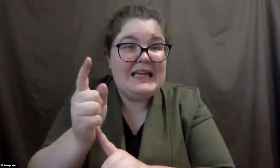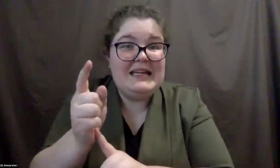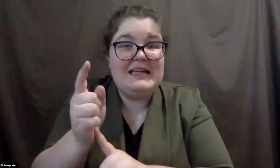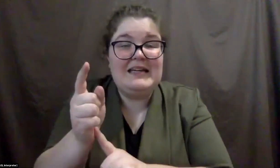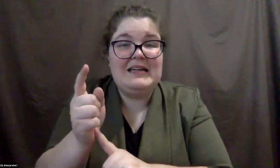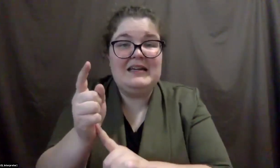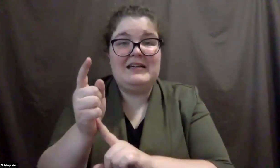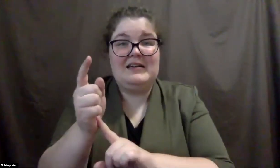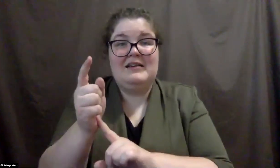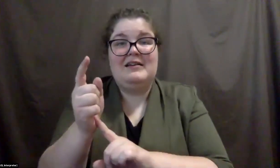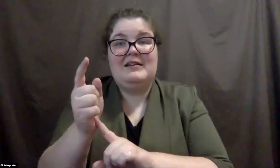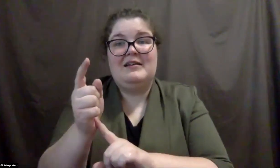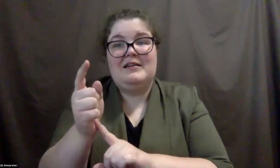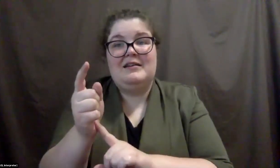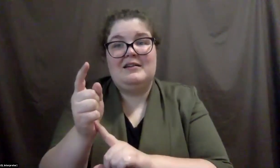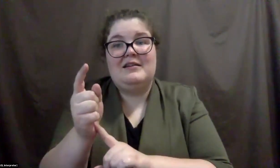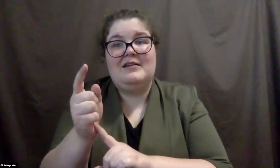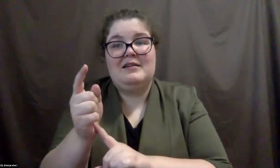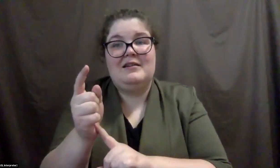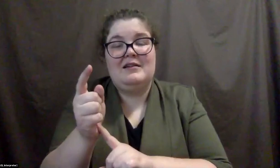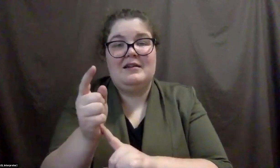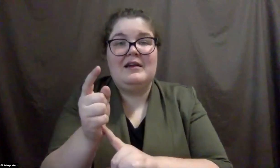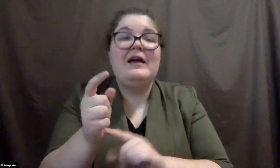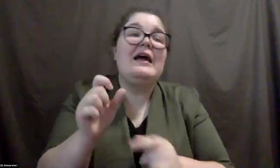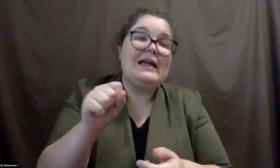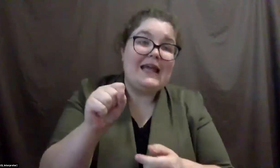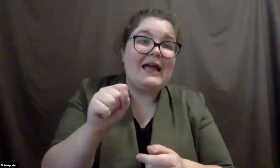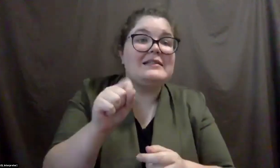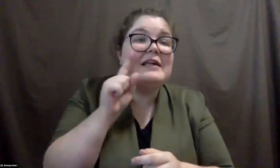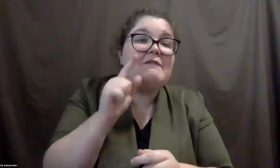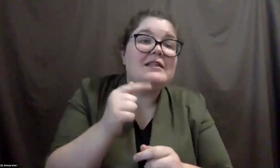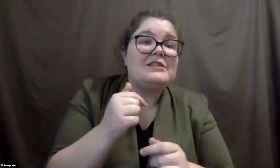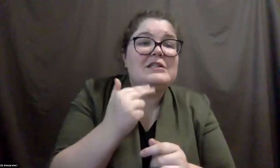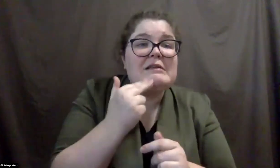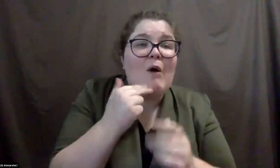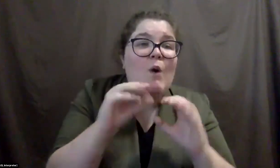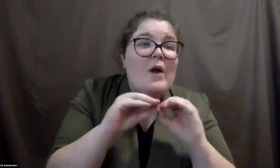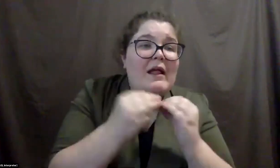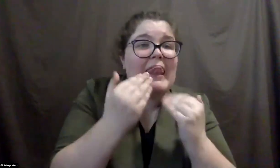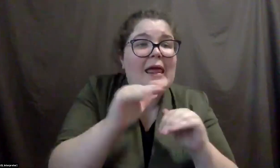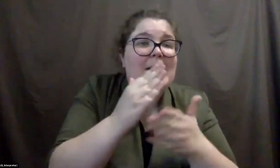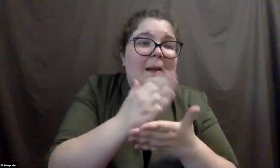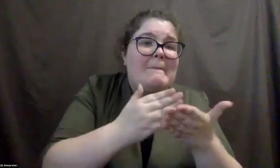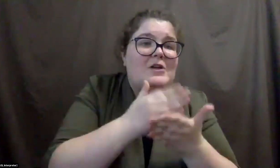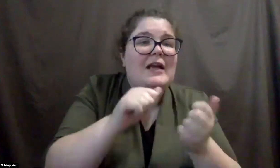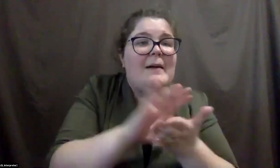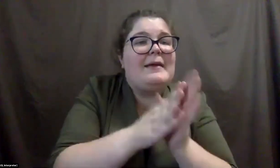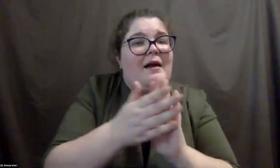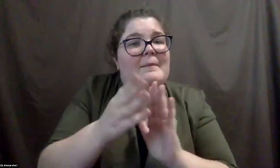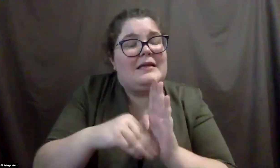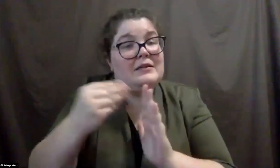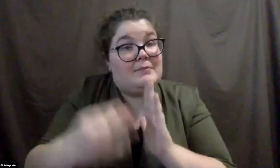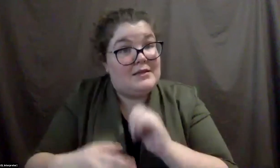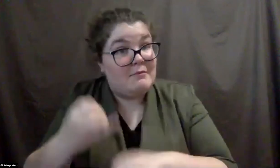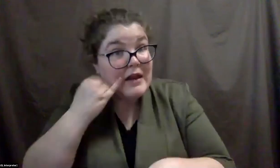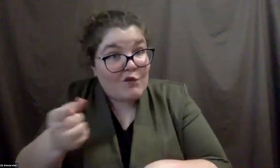again, it's, it's, you know, those costs certainly add up for smaller organizations with a limited budget, but, um, certainly if you can afford those,